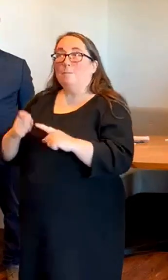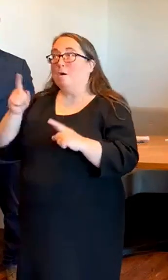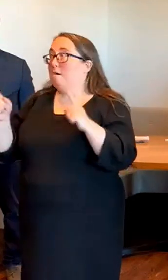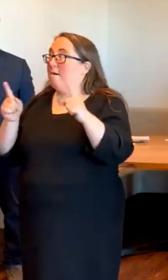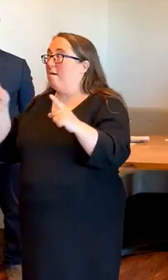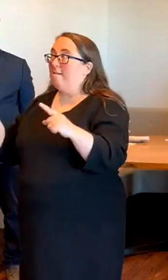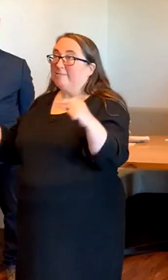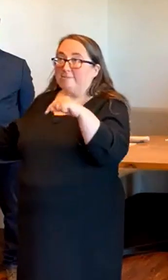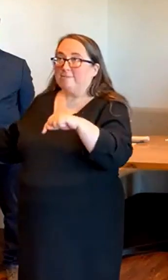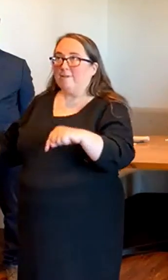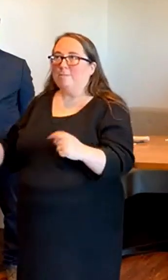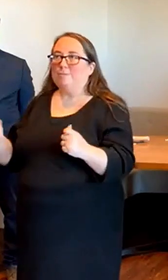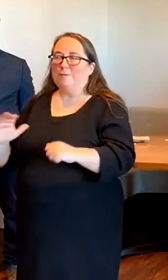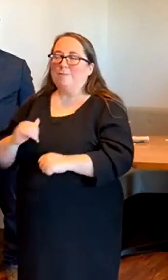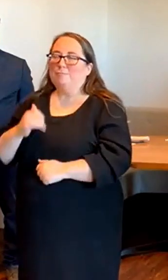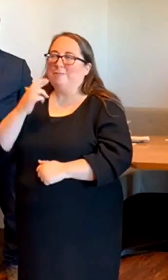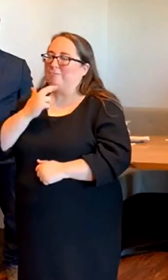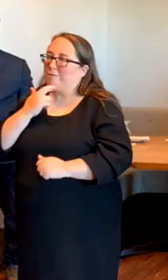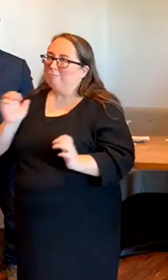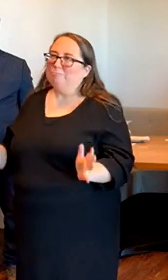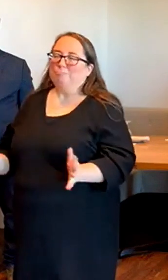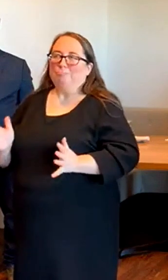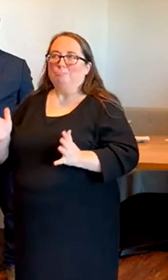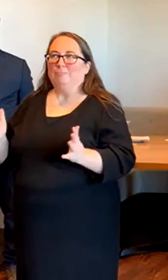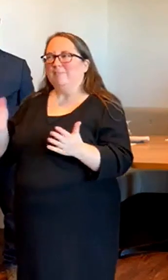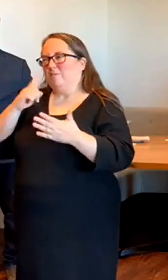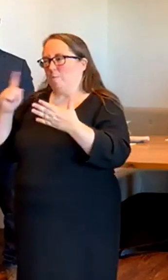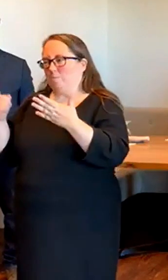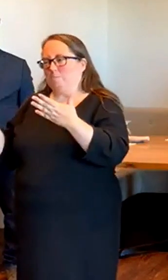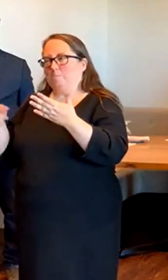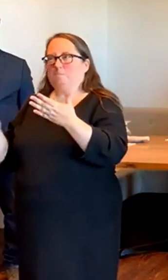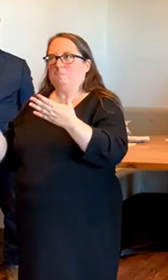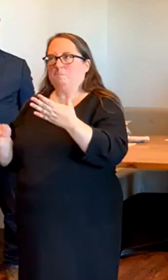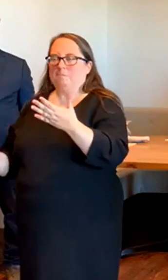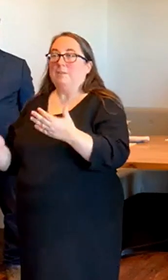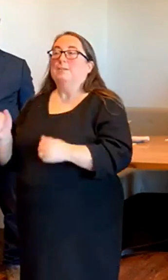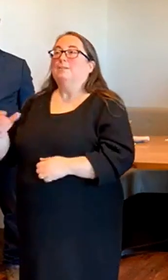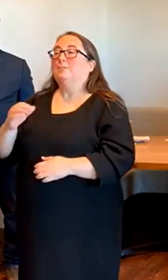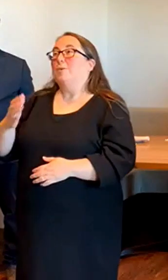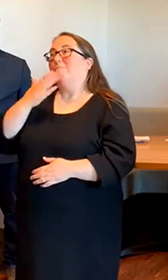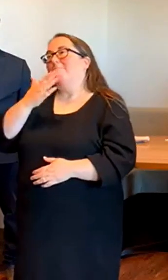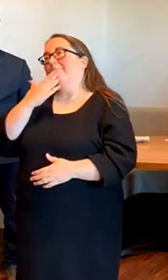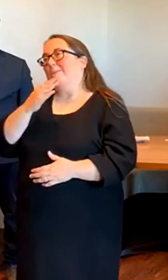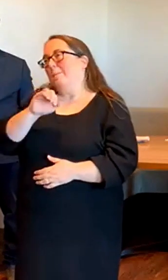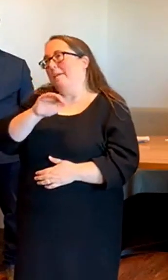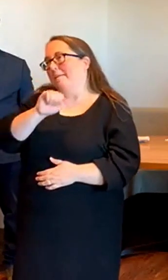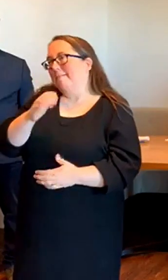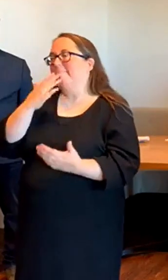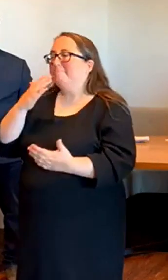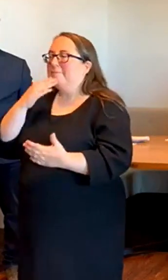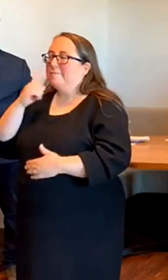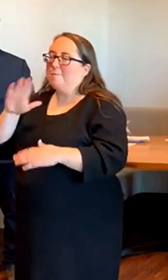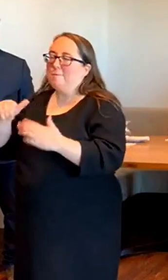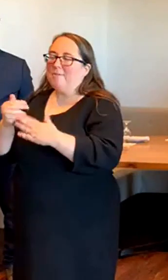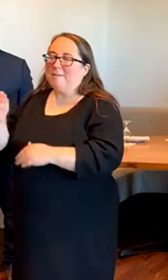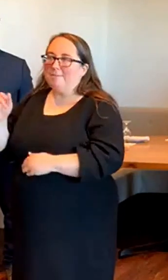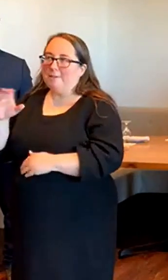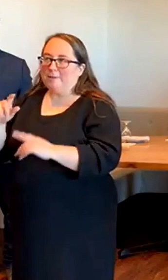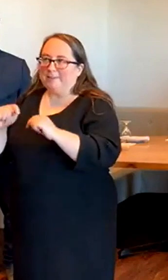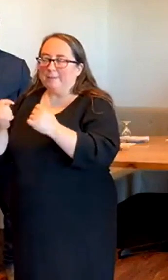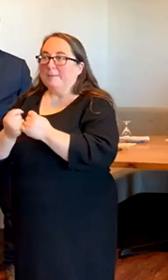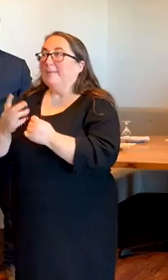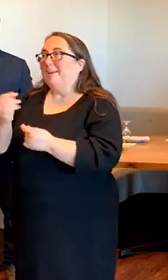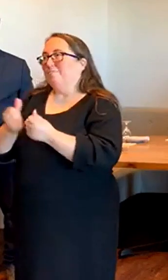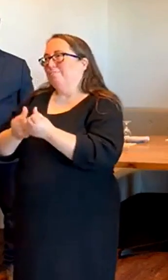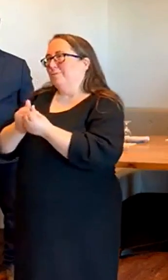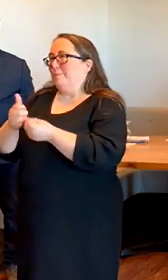our restaurants during the next couple of weeks. And so, again, thank you, Amanda. And thank you to the rest of the Howard County team. And let's support our merchants here.